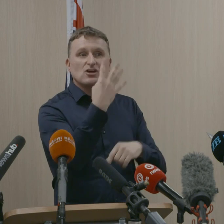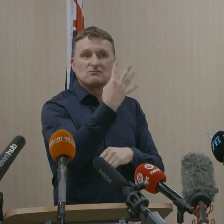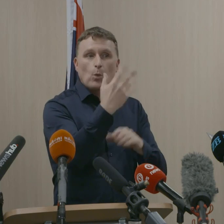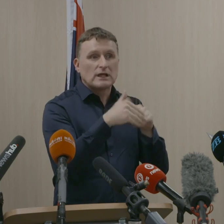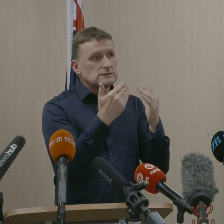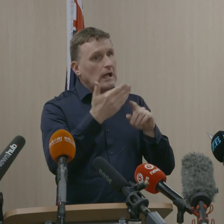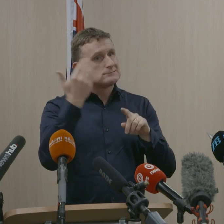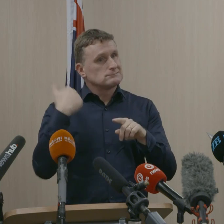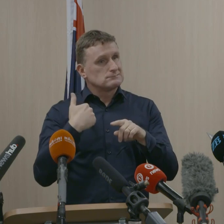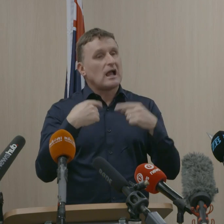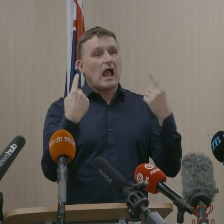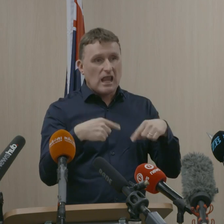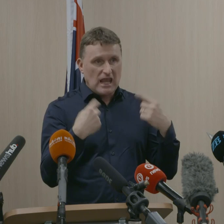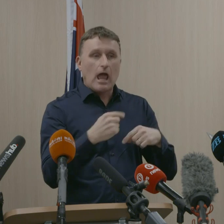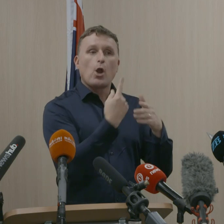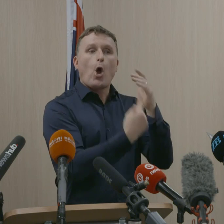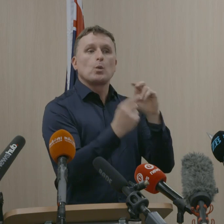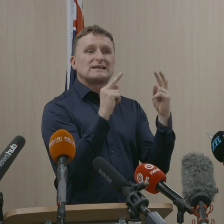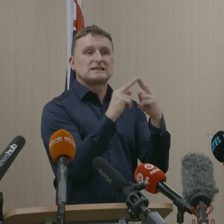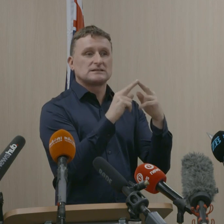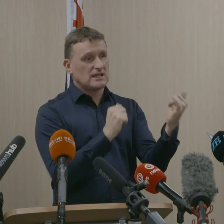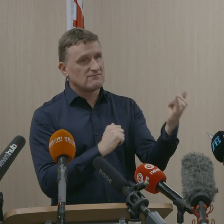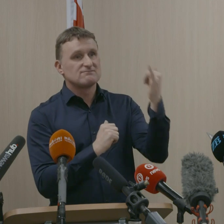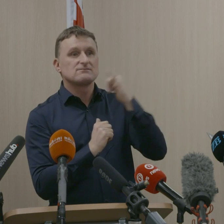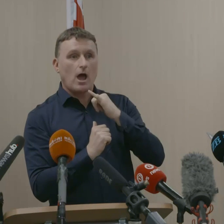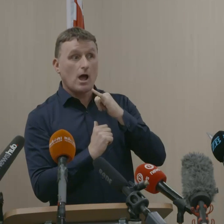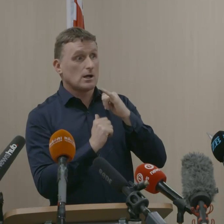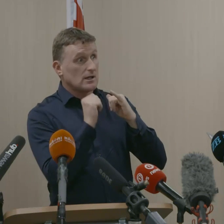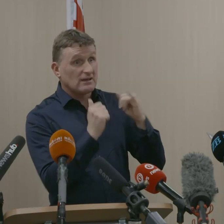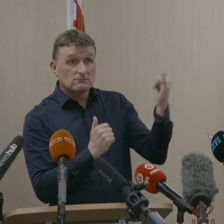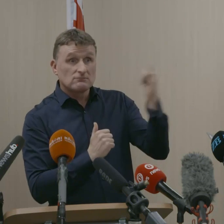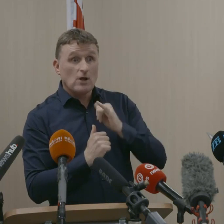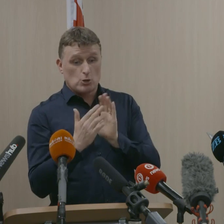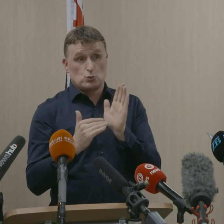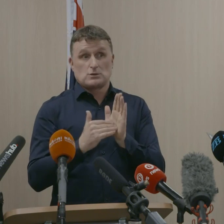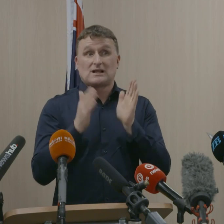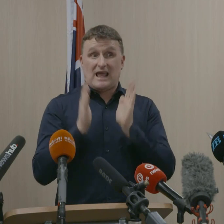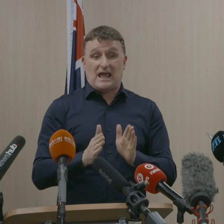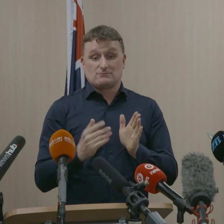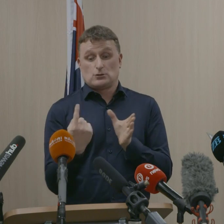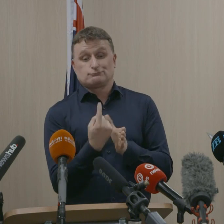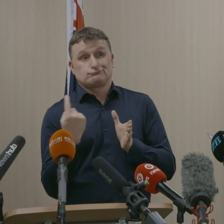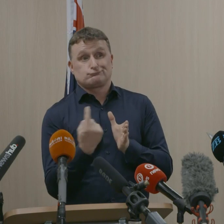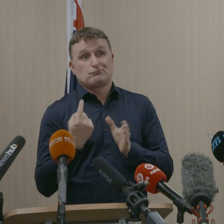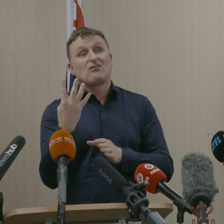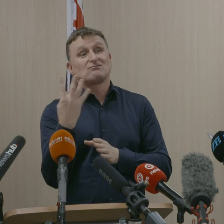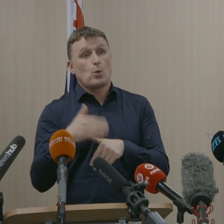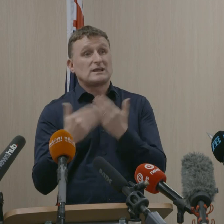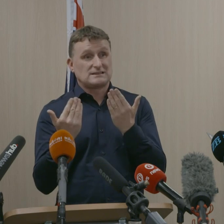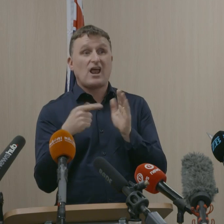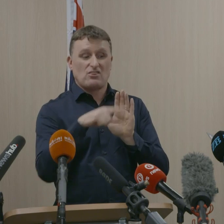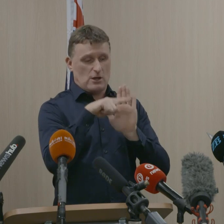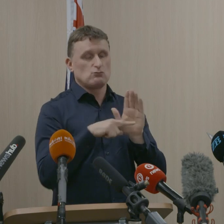via a flight from Sydney and will still have to go into managed isolation for 14 days. That requirement